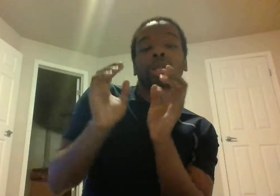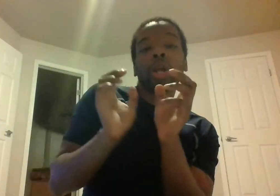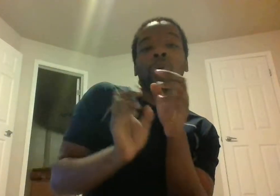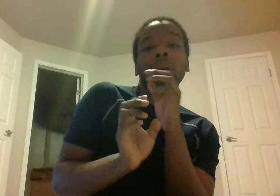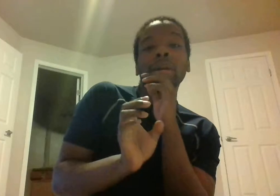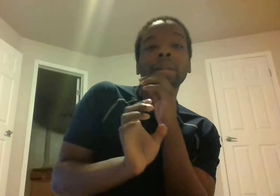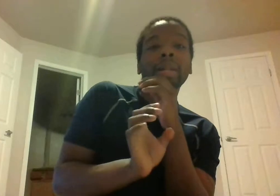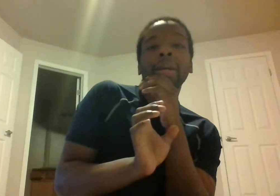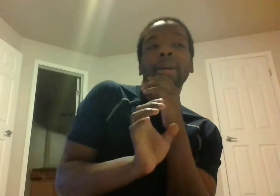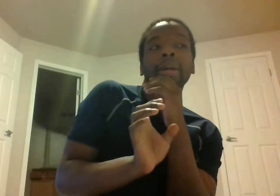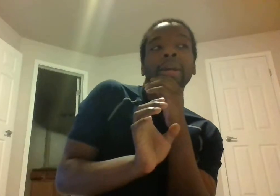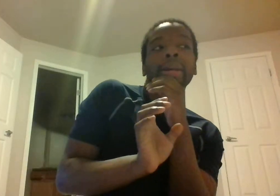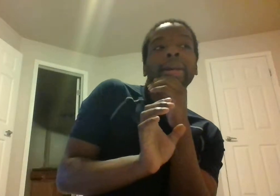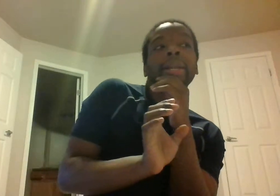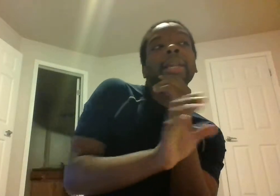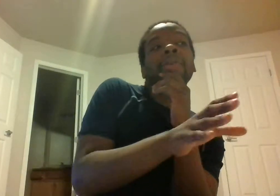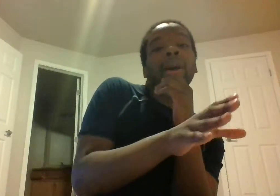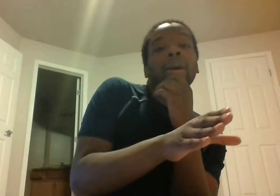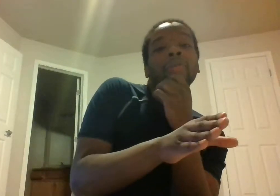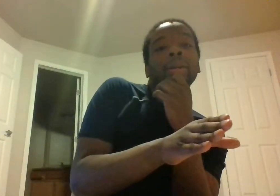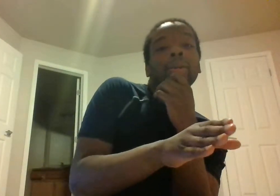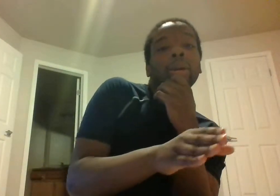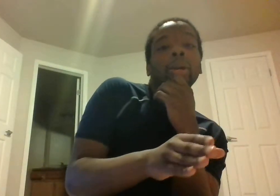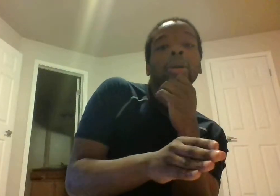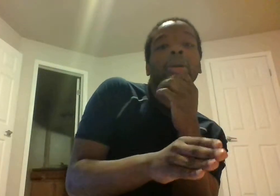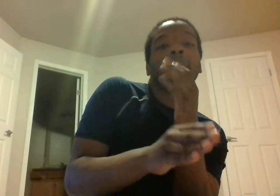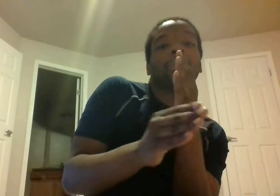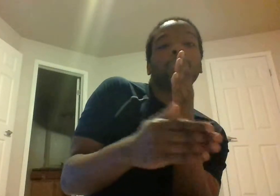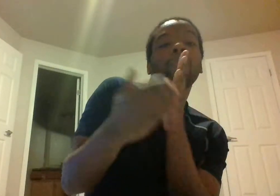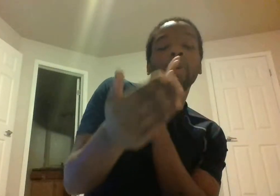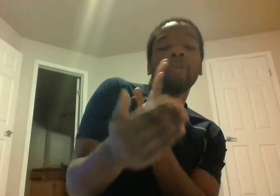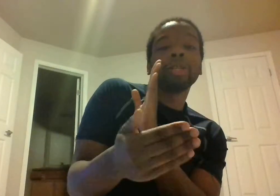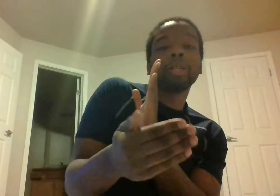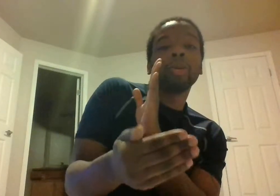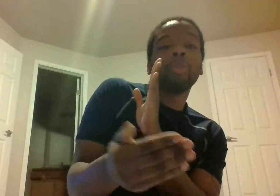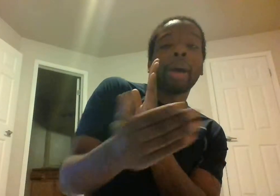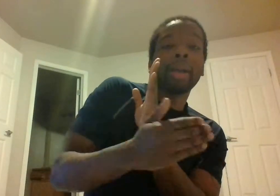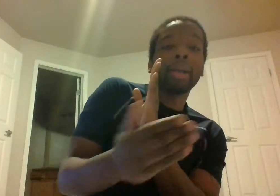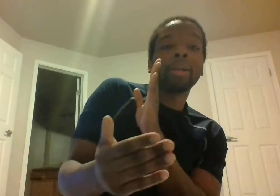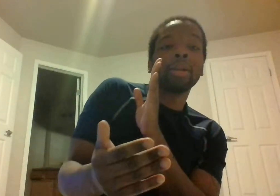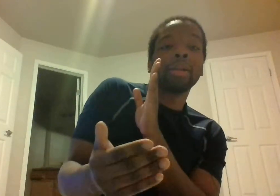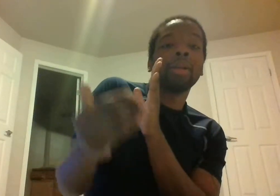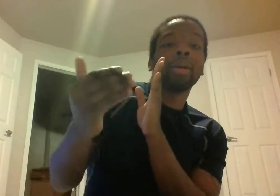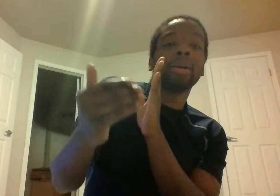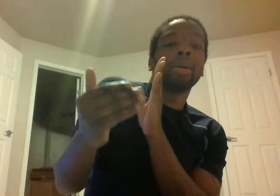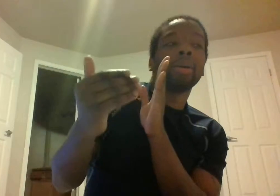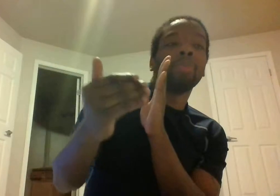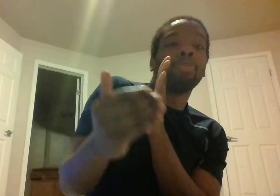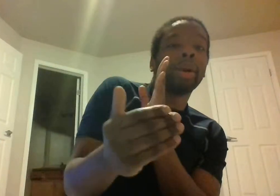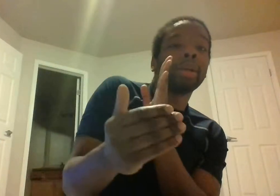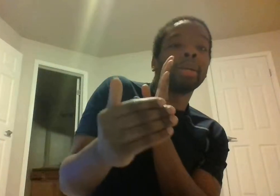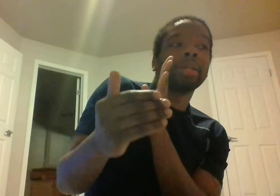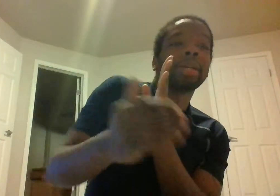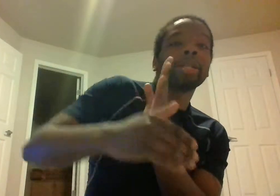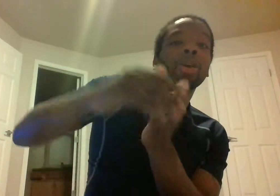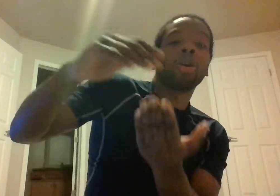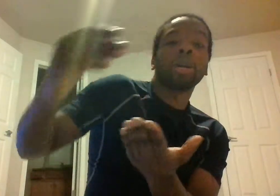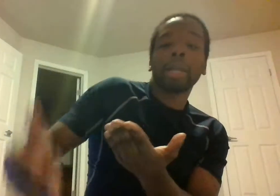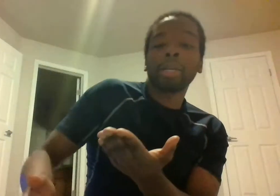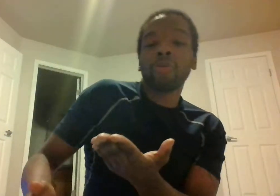slowly leave out of it before you reseal back in but it takes to go a leach